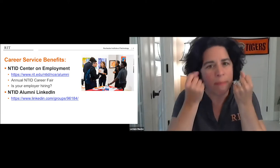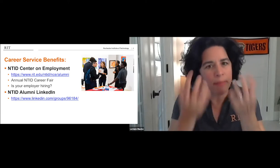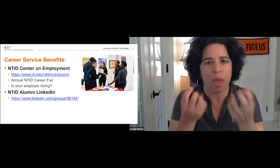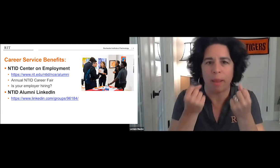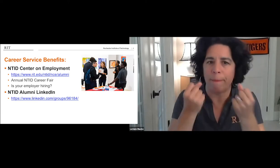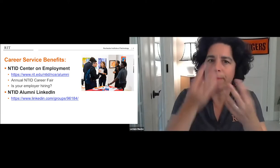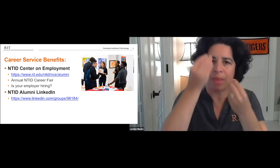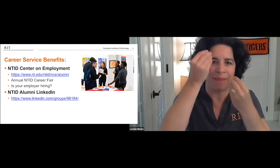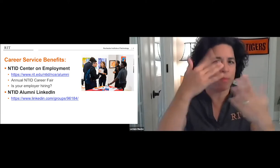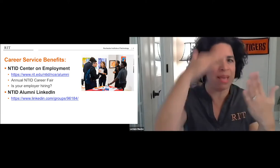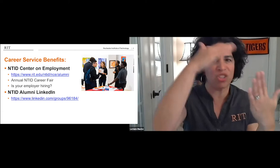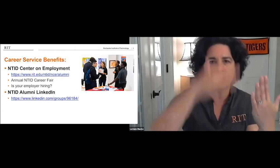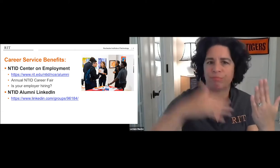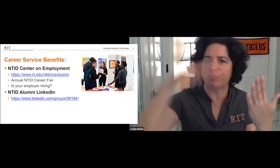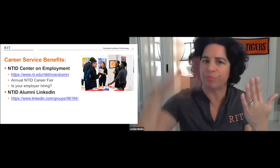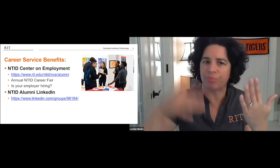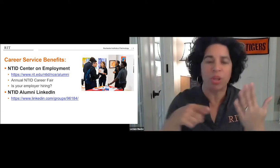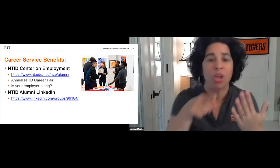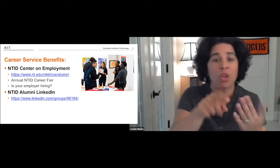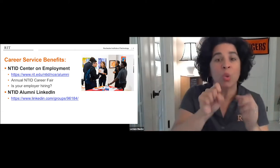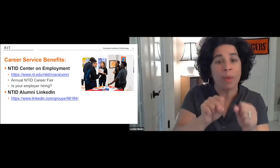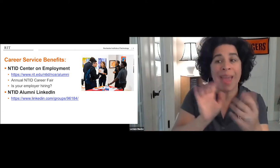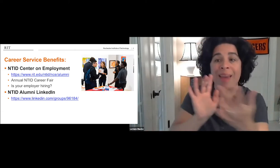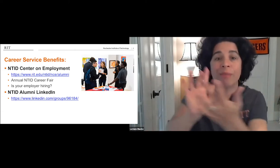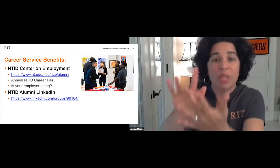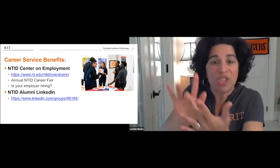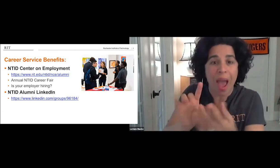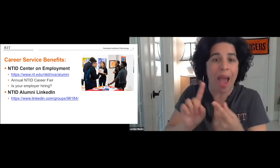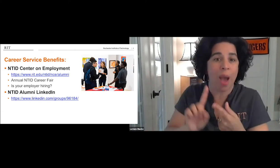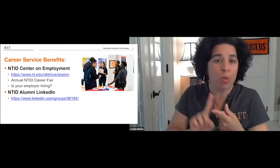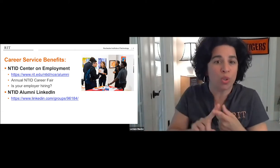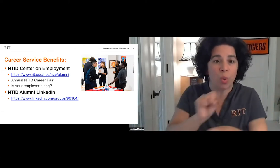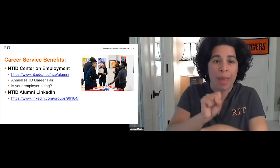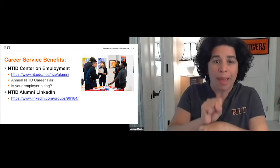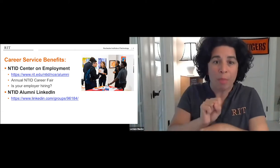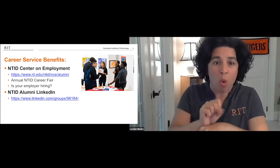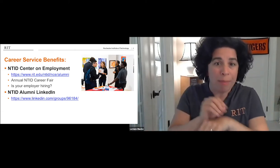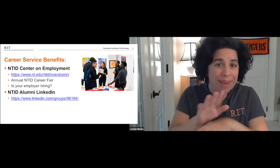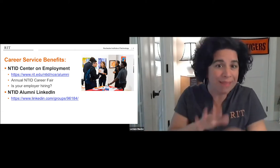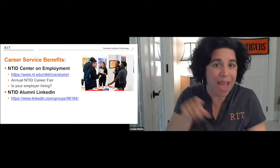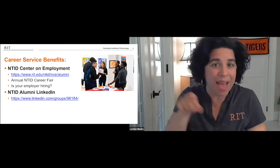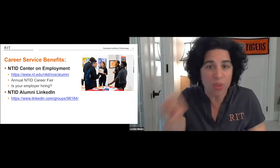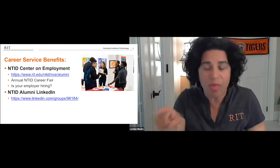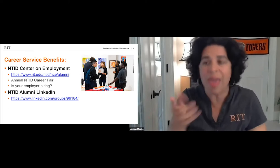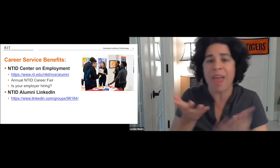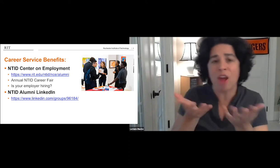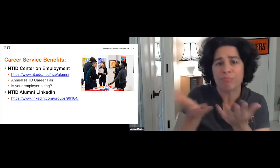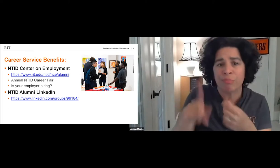actually an alumni page on the website that is full of information. You can reach out to employment